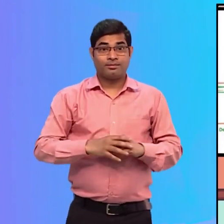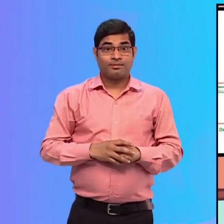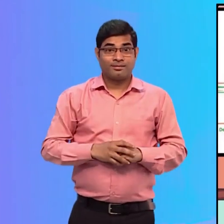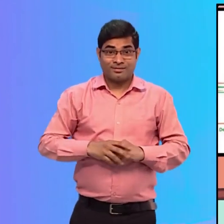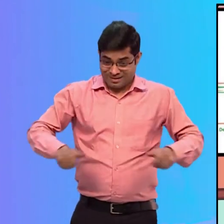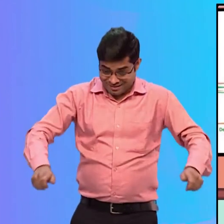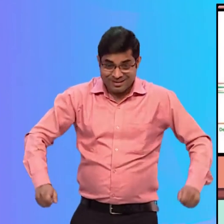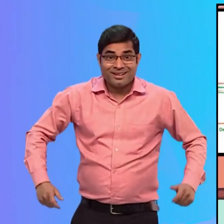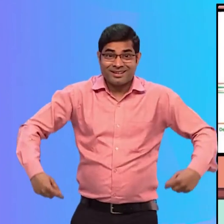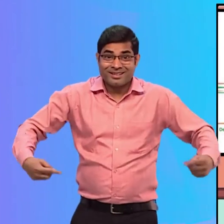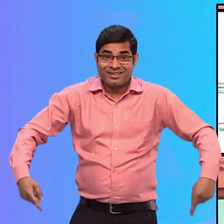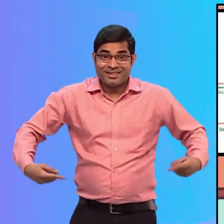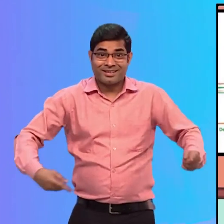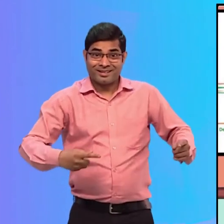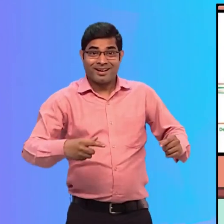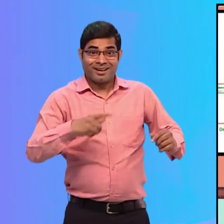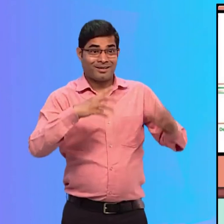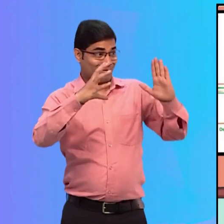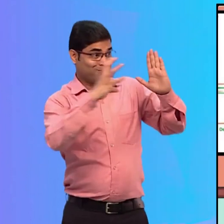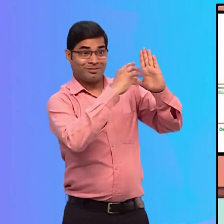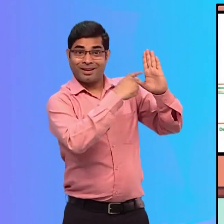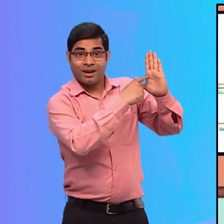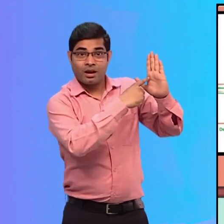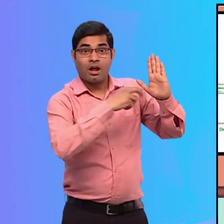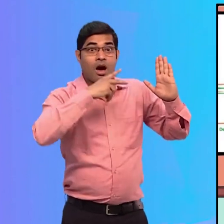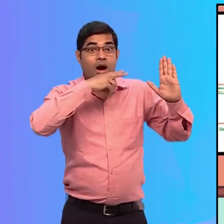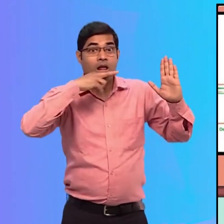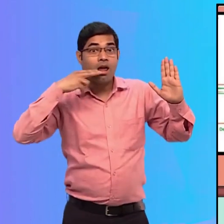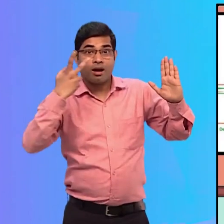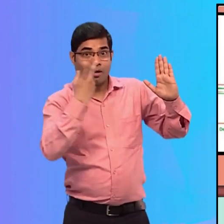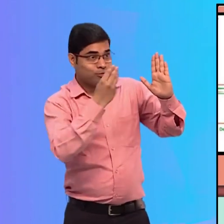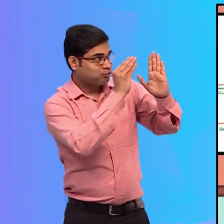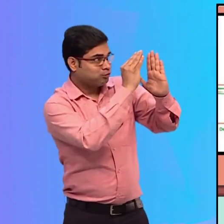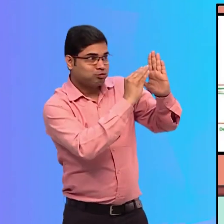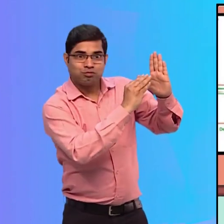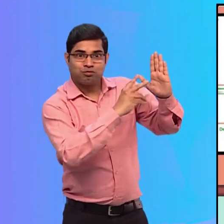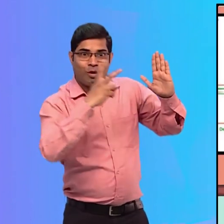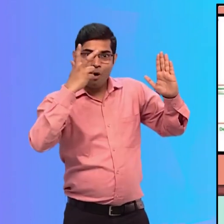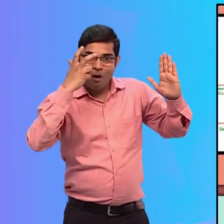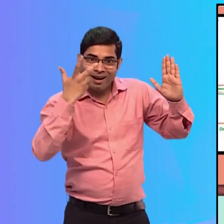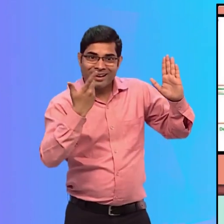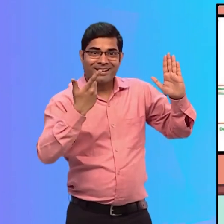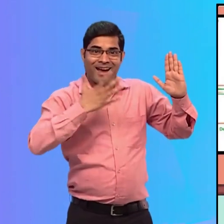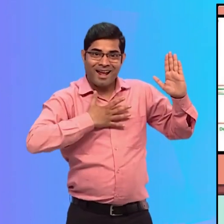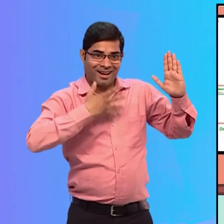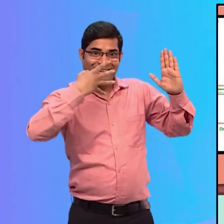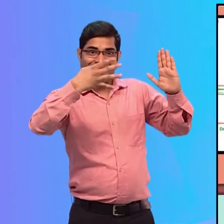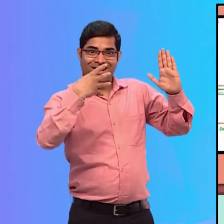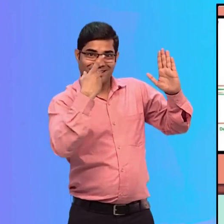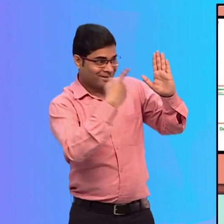which has the zooming wheelchair logo in tri-colour, and the words Sugamme Bharat